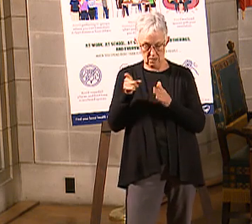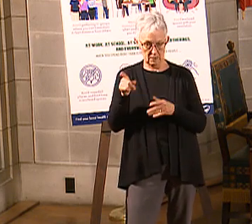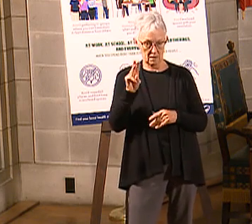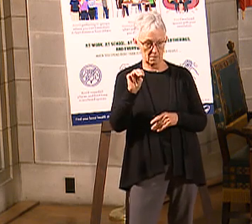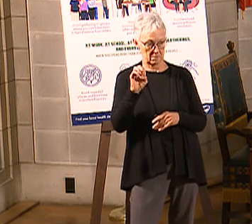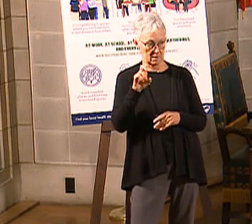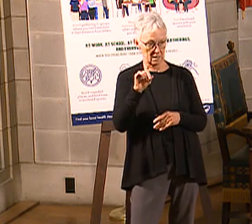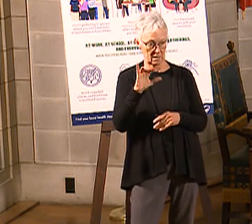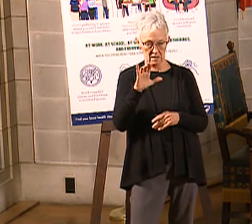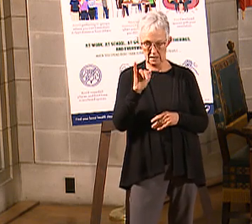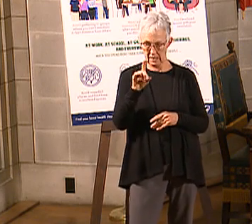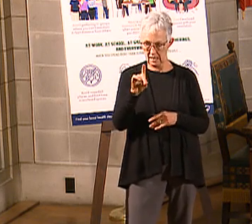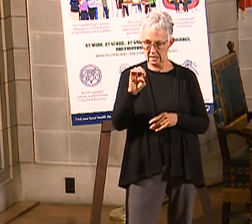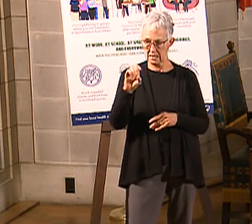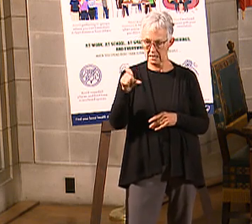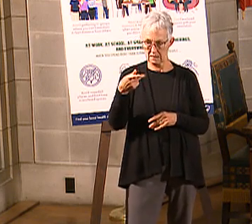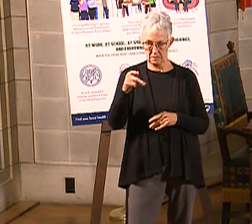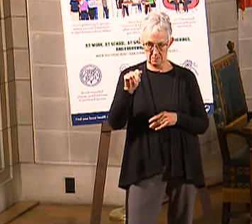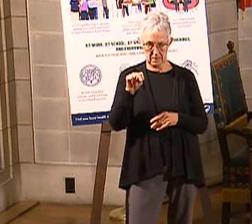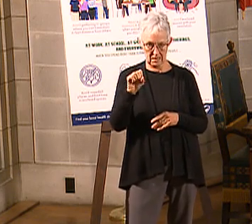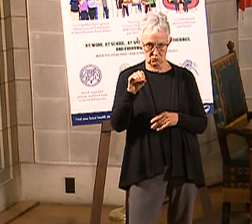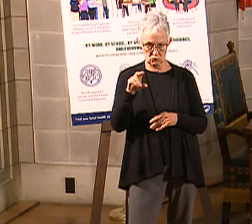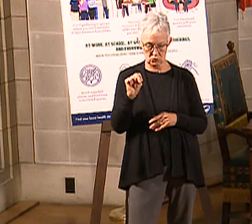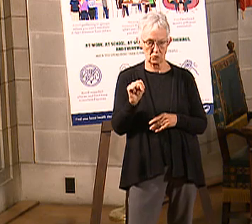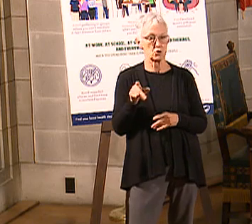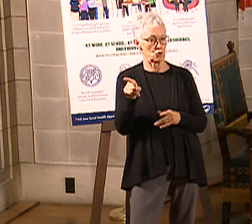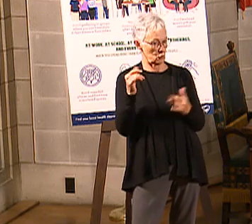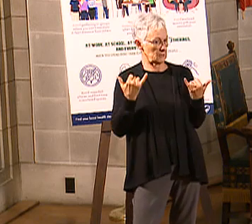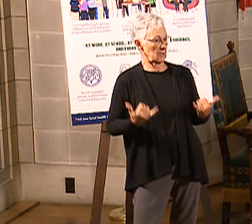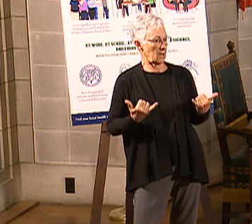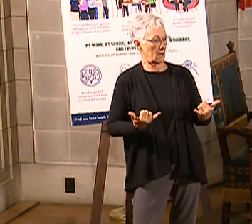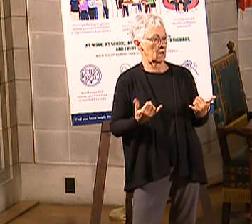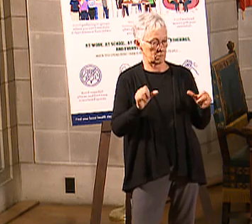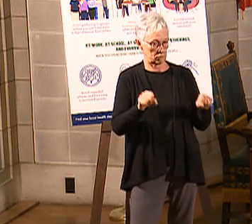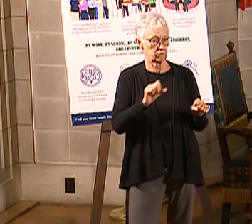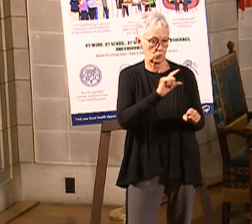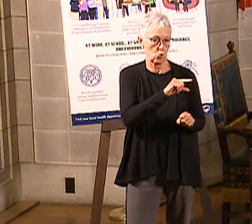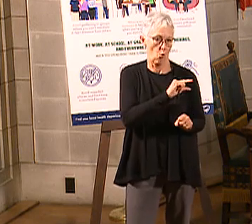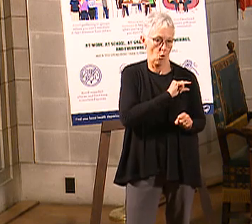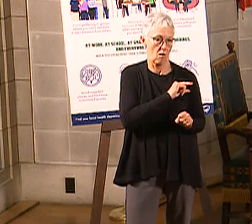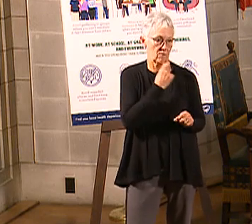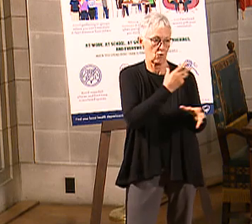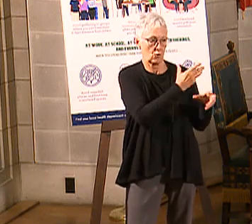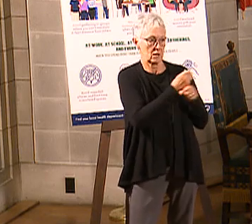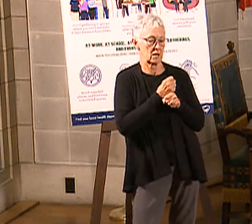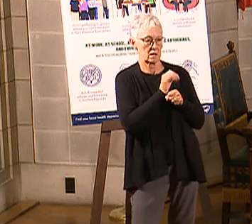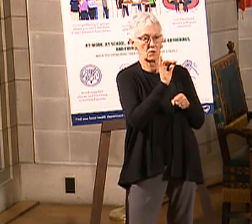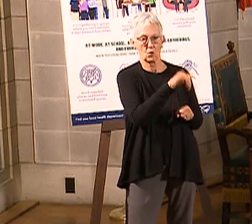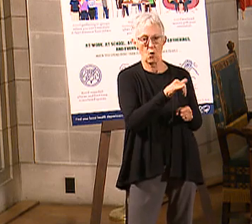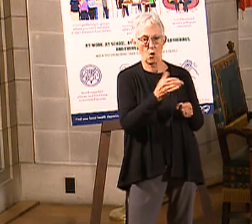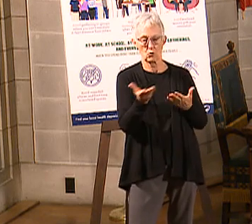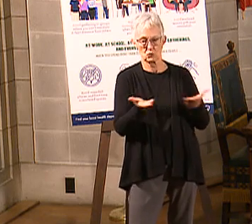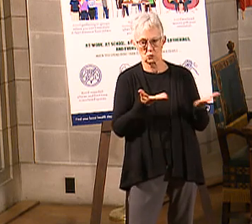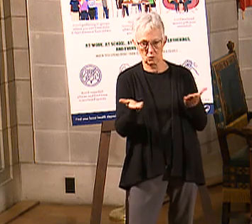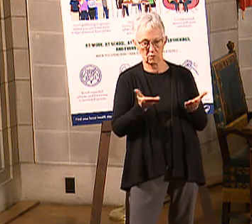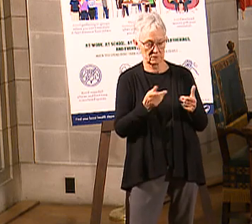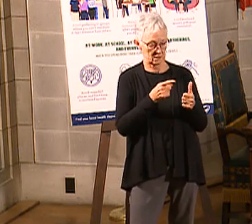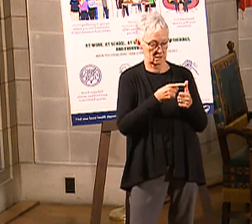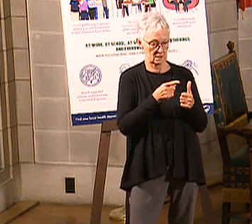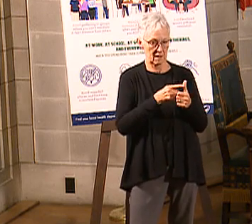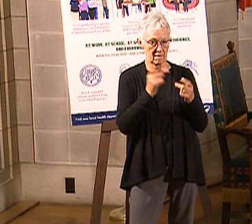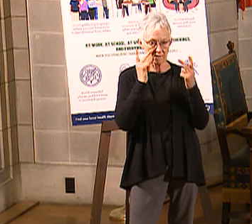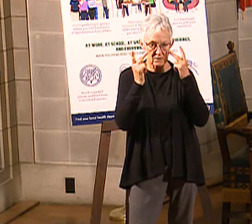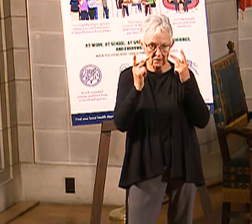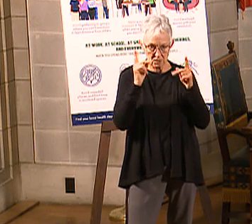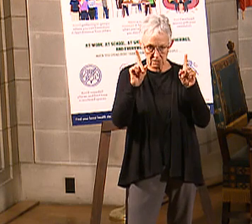and Administrator Verma, you'll now have the opportunity to qualify for those services of vision services, dental